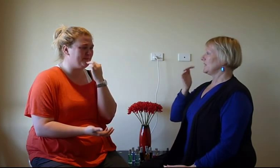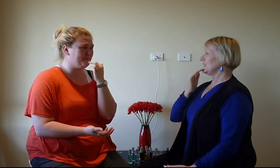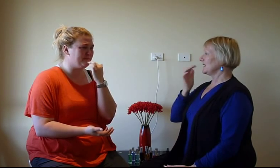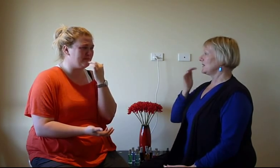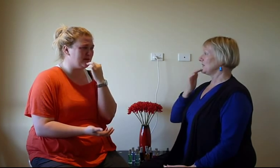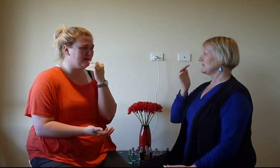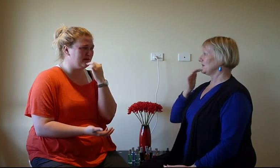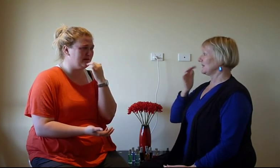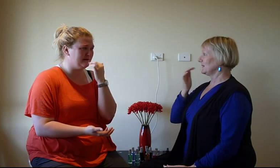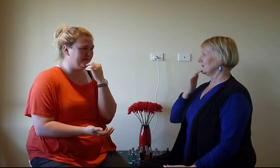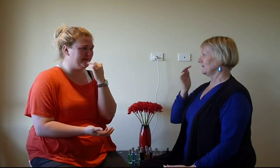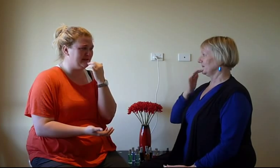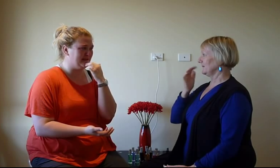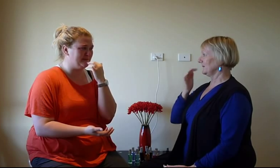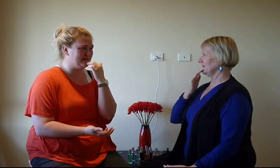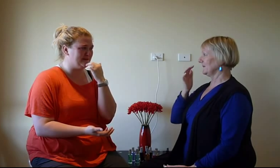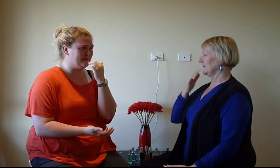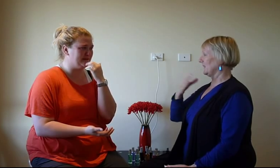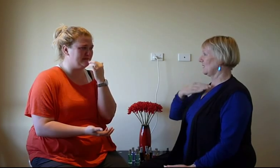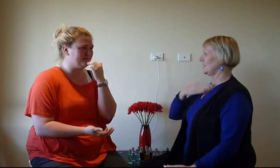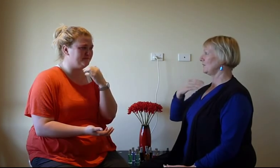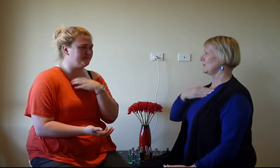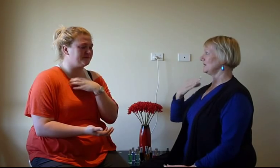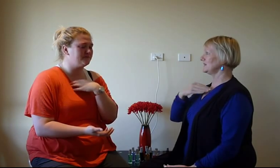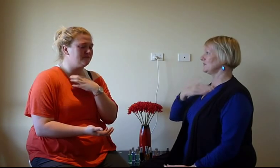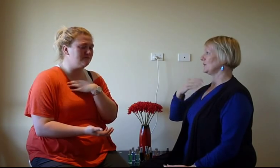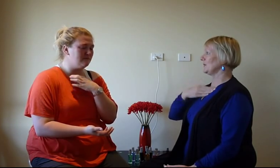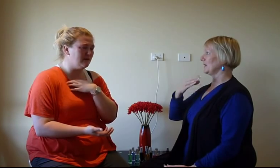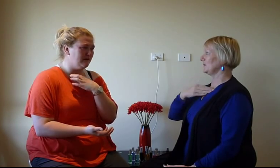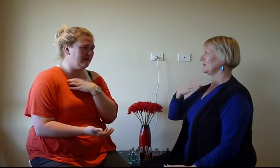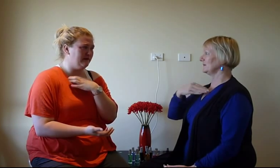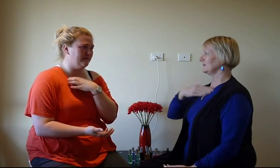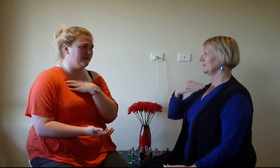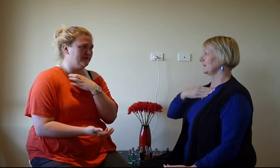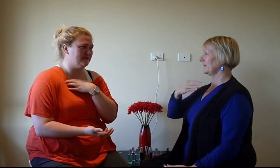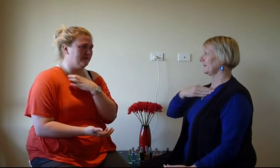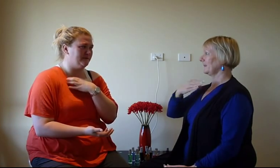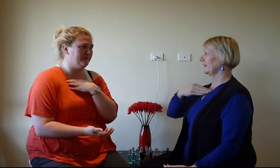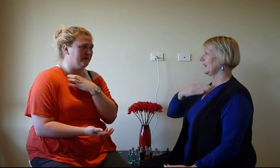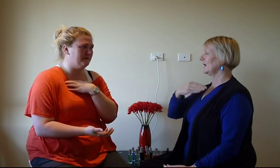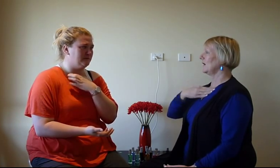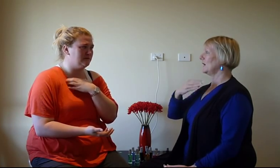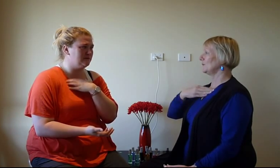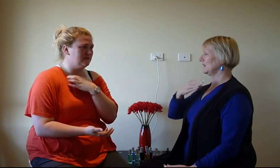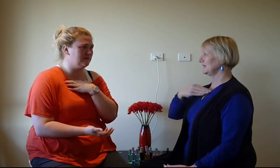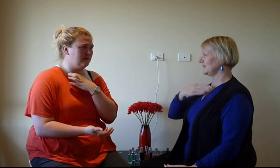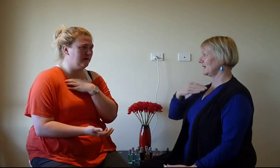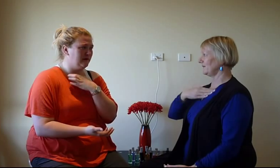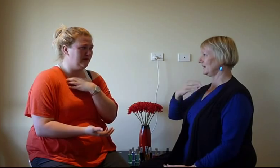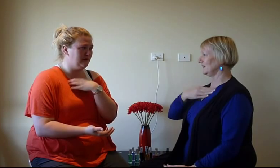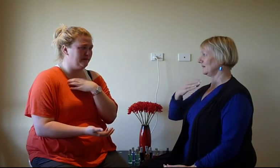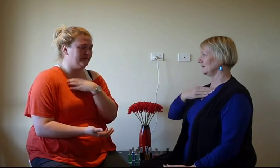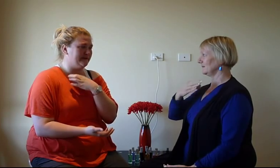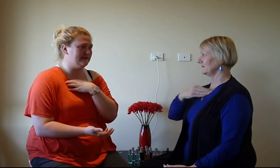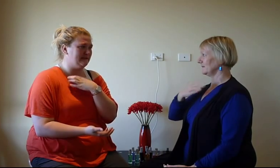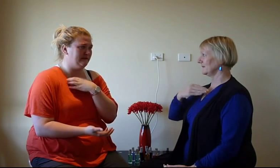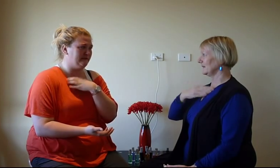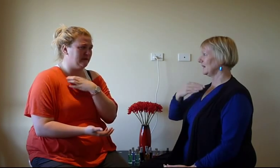feeling that in my stomach. I'm feeling that in my stomach. I never want to disappoint people. I never want to disappoint people. I'm releasing that feeling. I'm releasing that feeling.